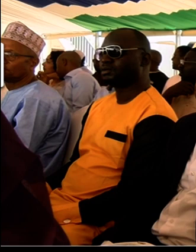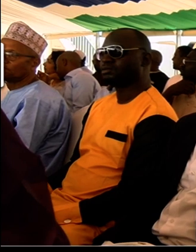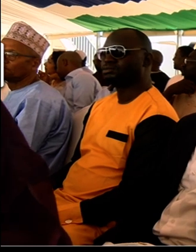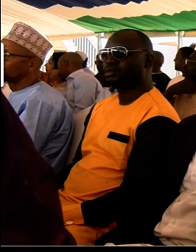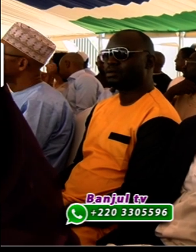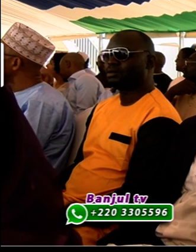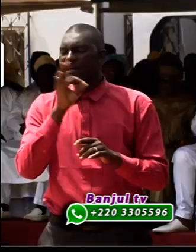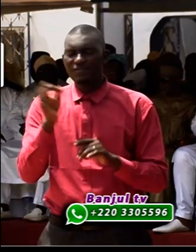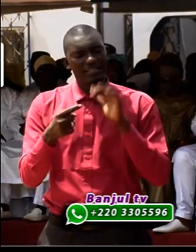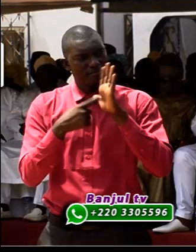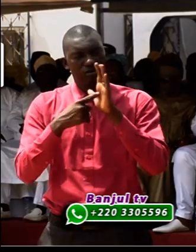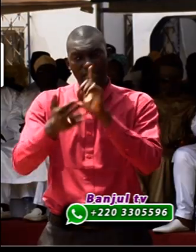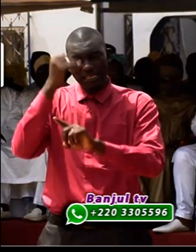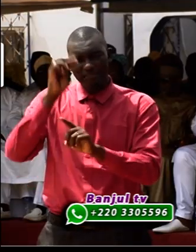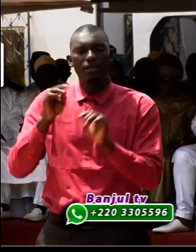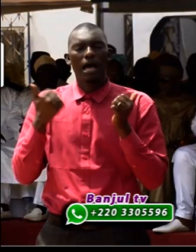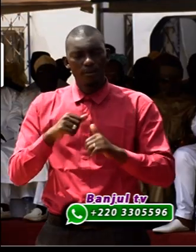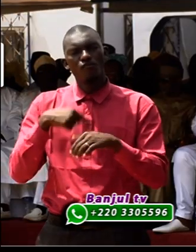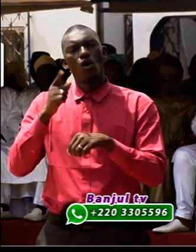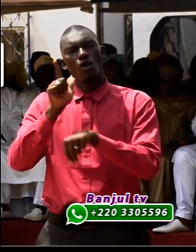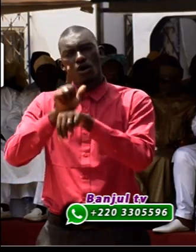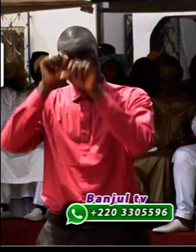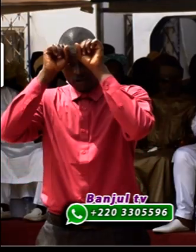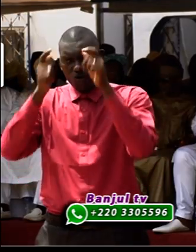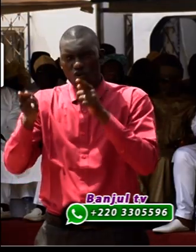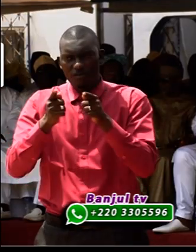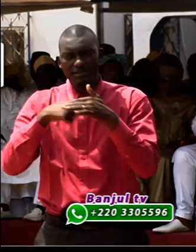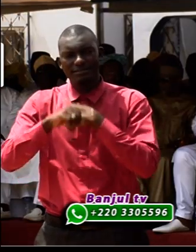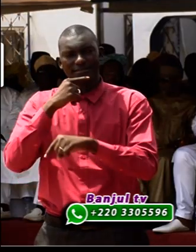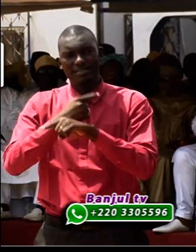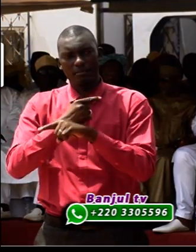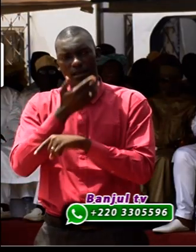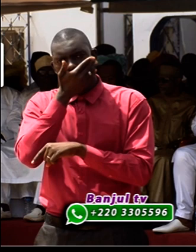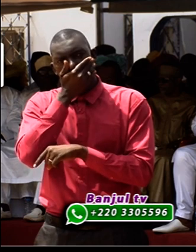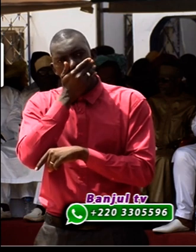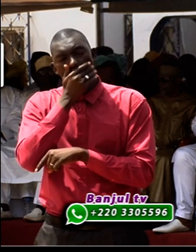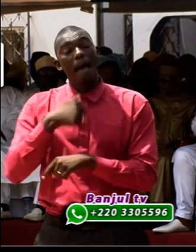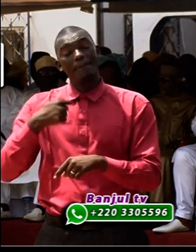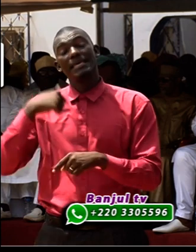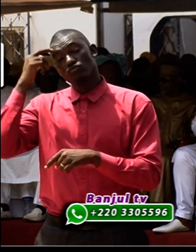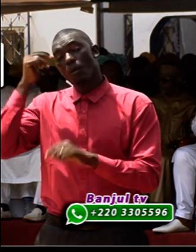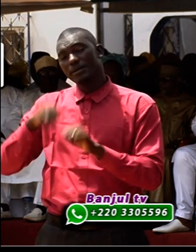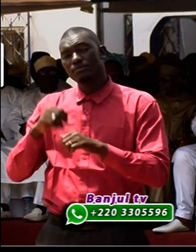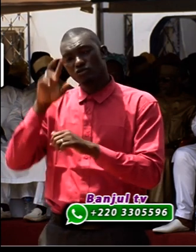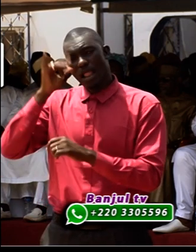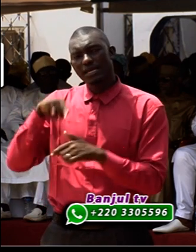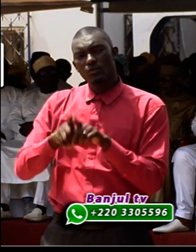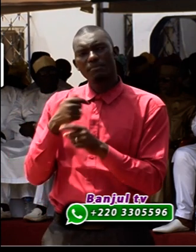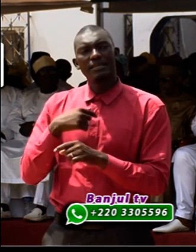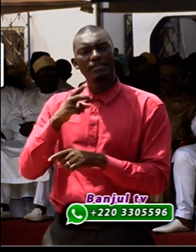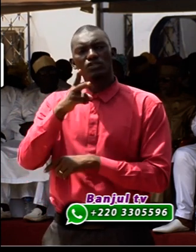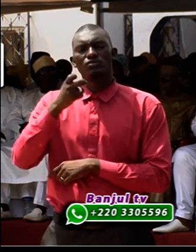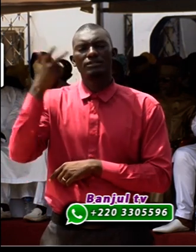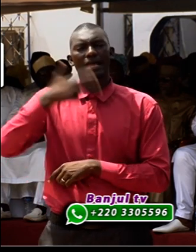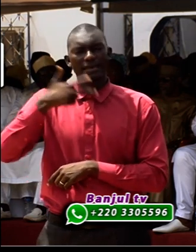significant achievement for local governments in this country. I'm sure you will agree with me. In 2018,